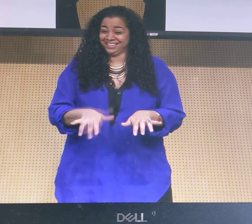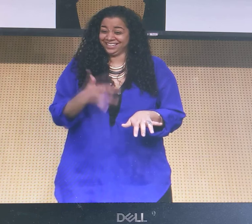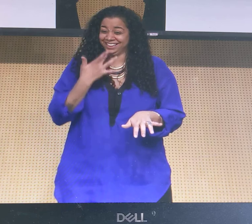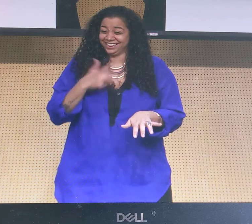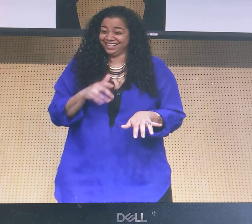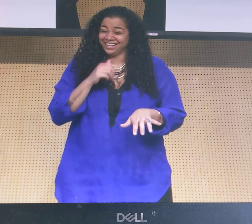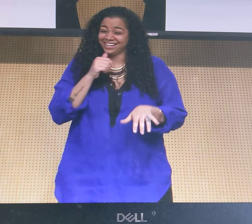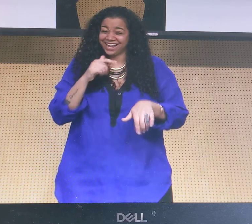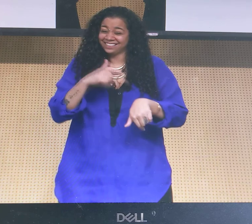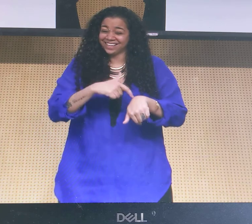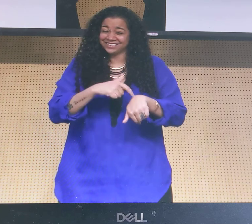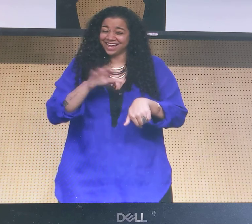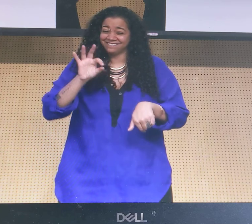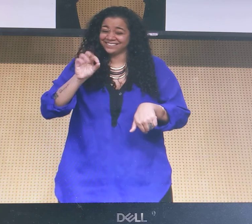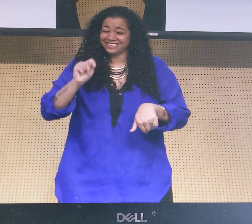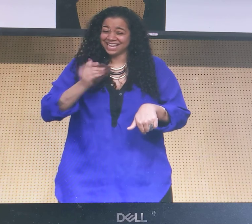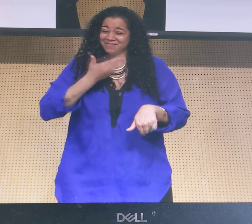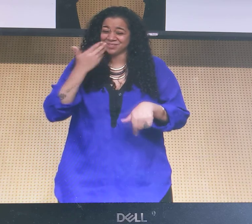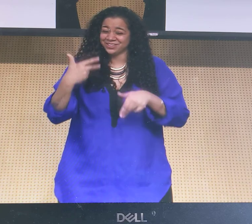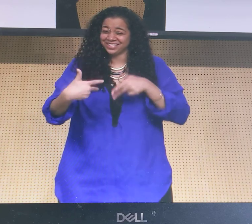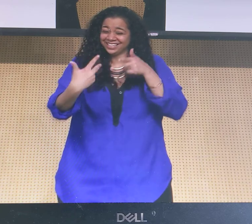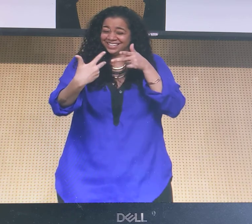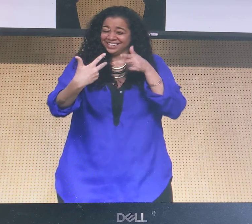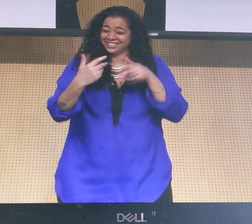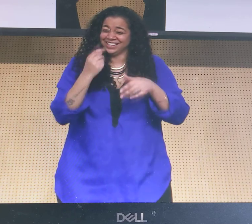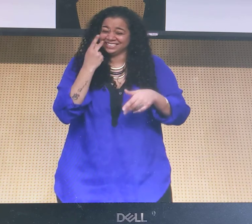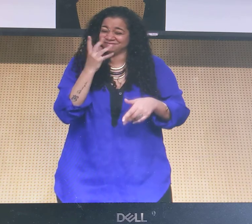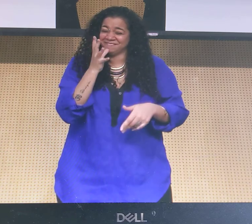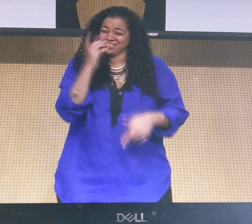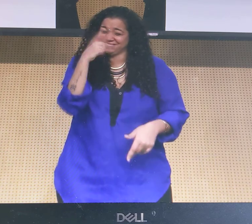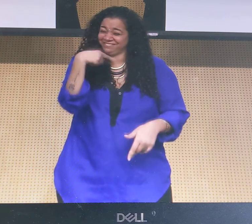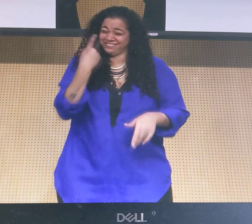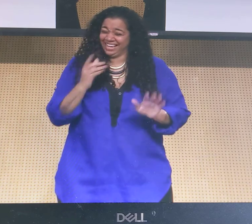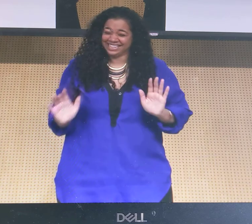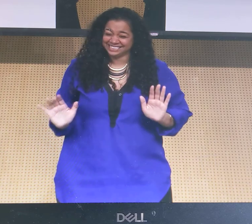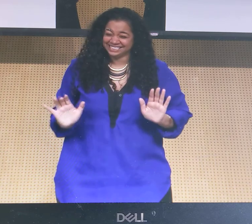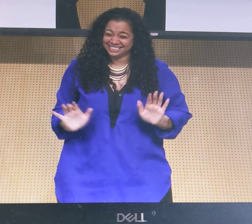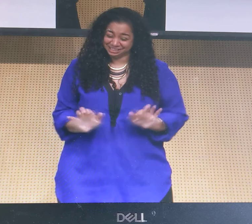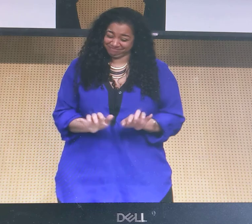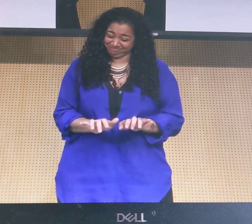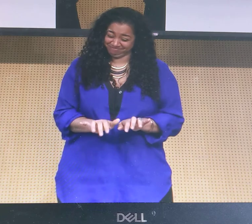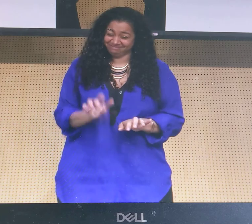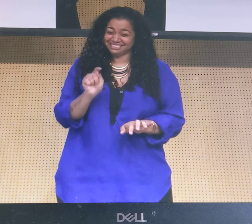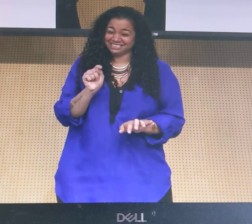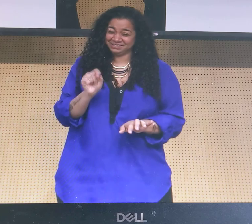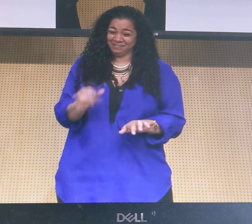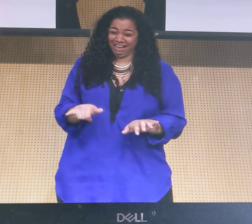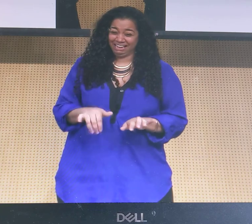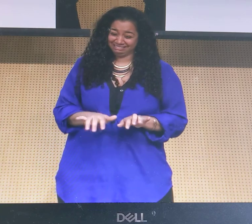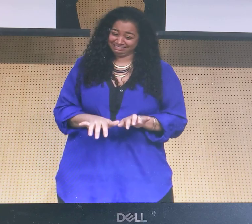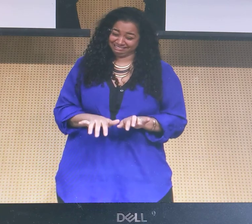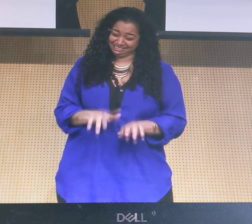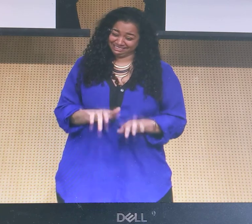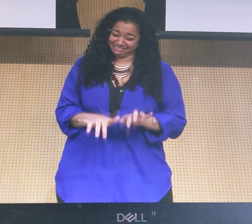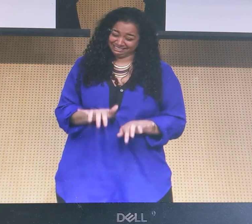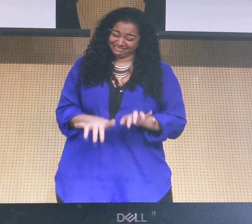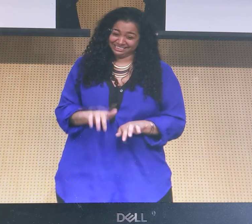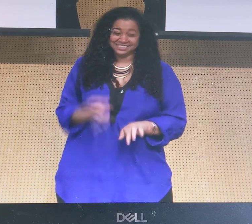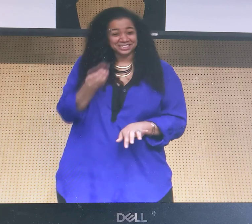I was typing in the TTY. Luckily, we didn't have FaceTime at the time, so I didn't have to see my mother's face. I just typed it in